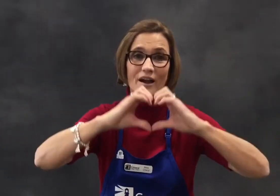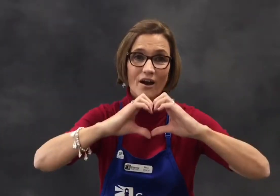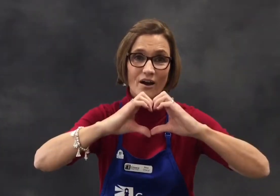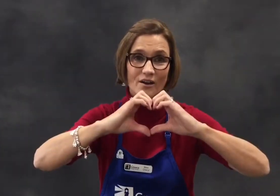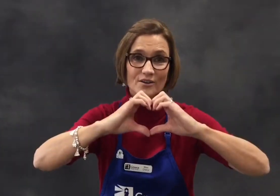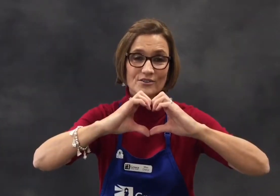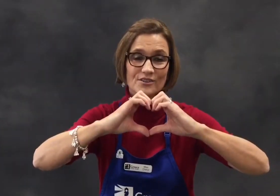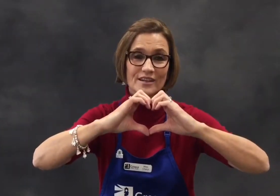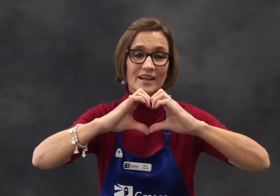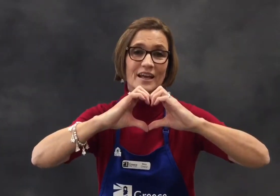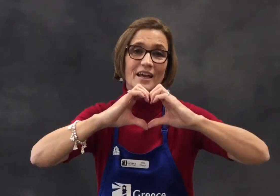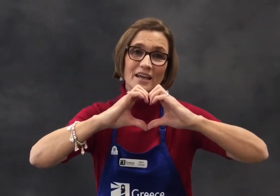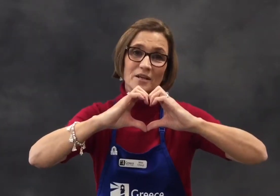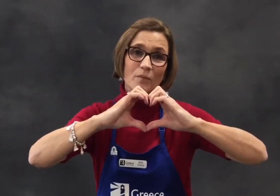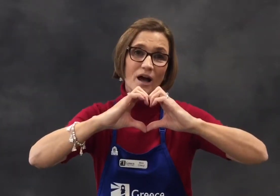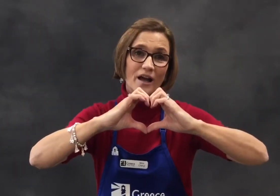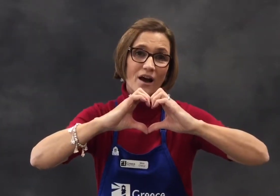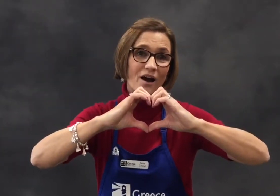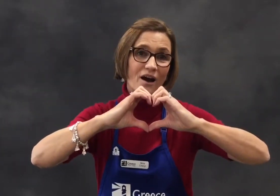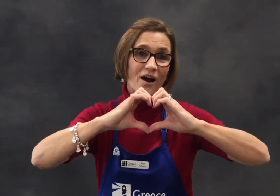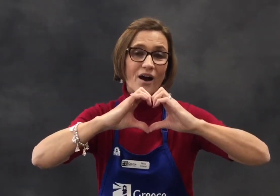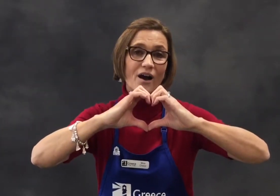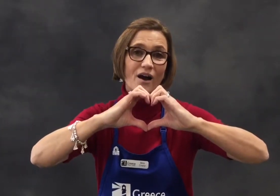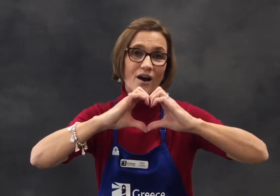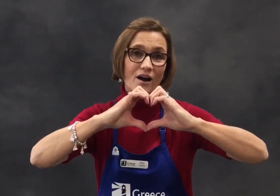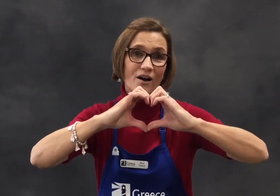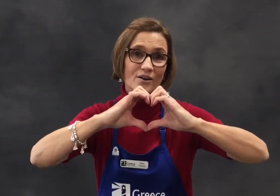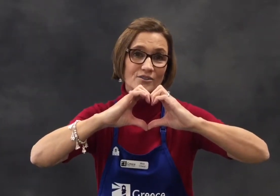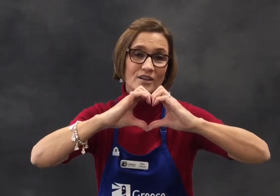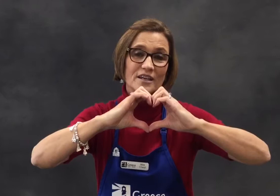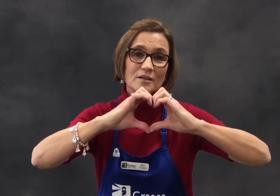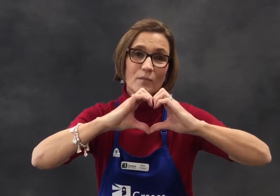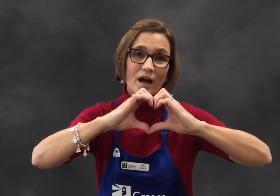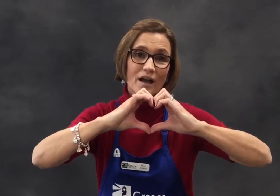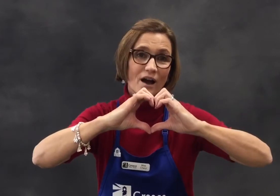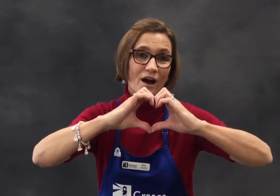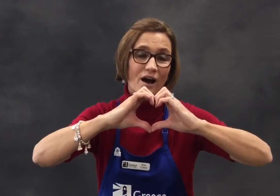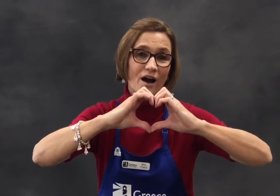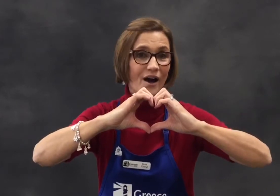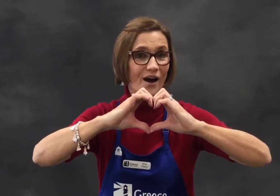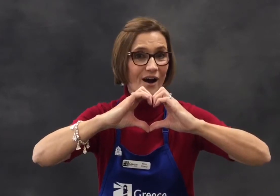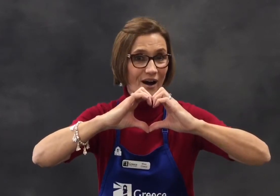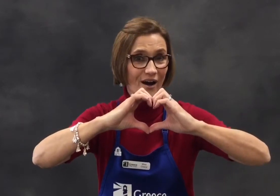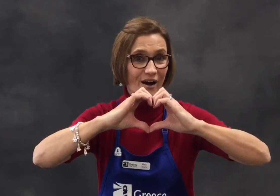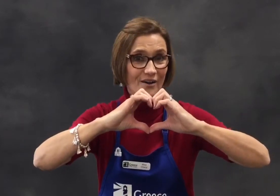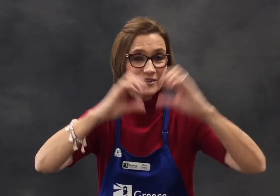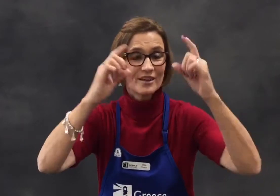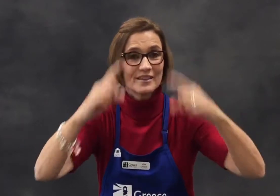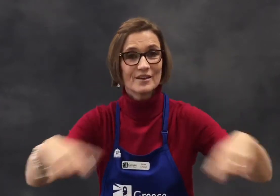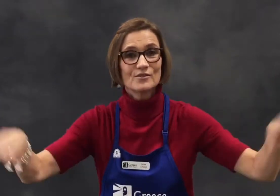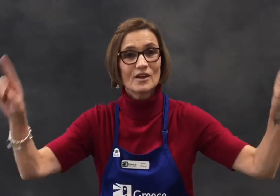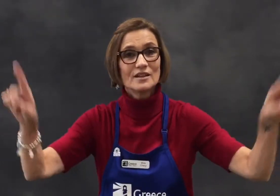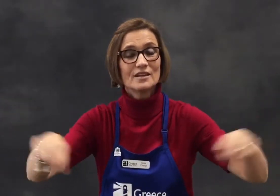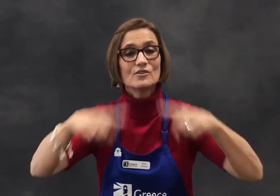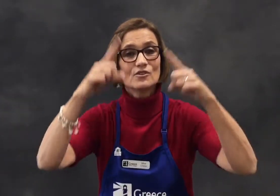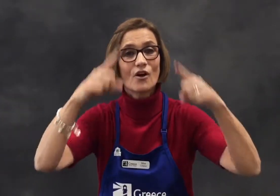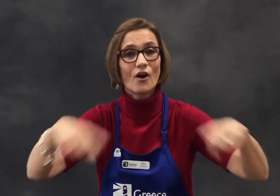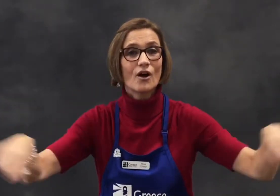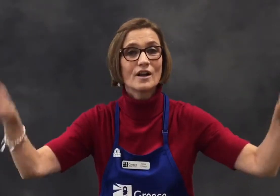heart. In my heart, in my heart, there's a little song